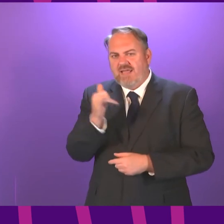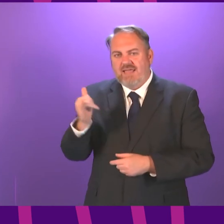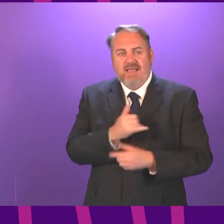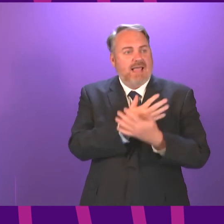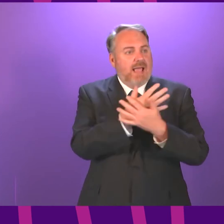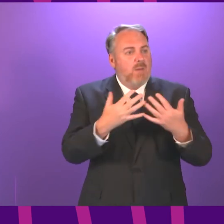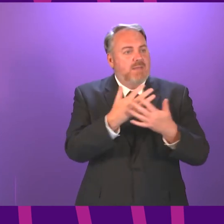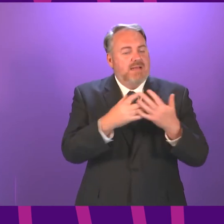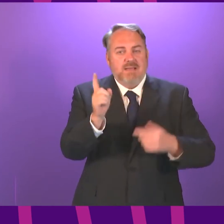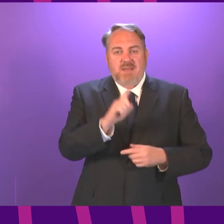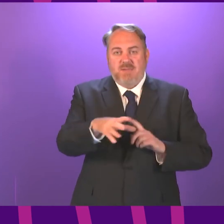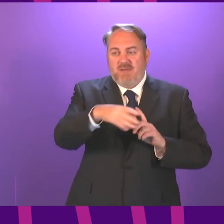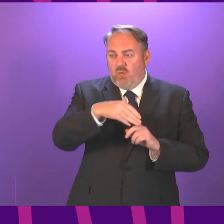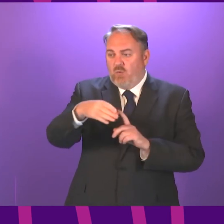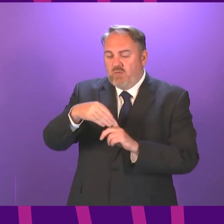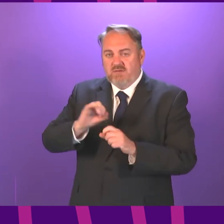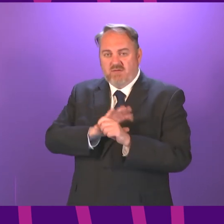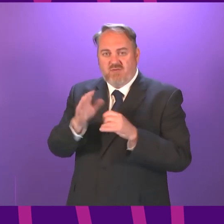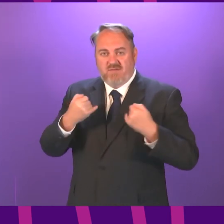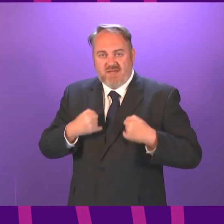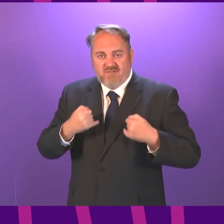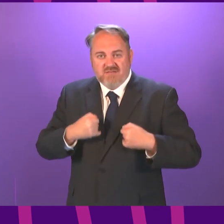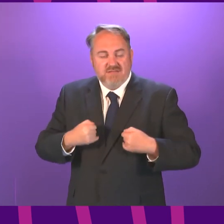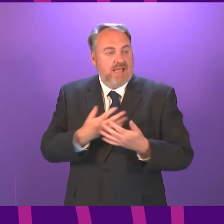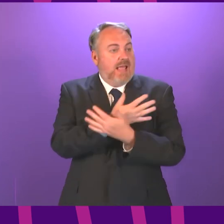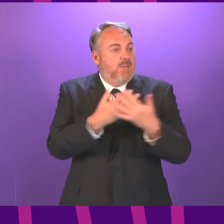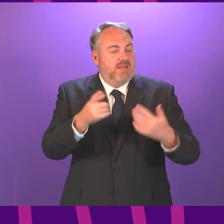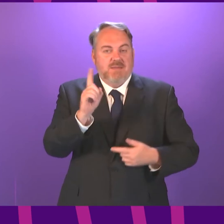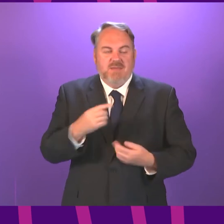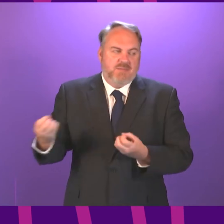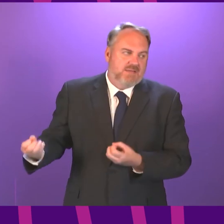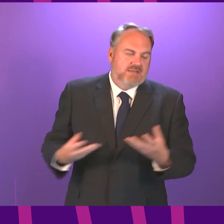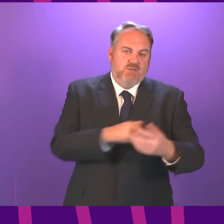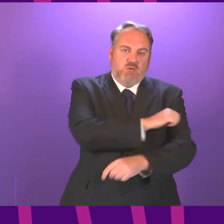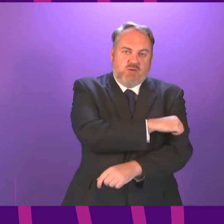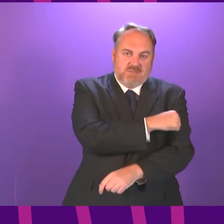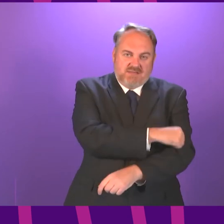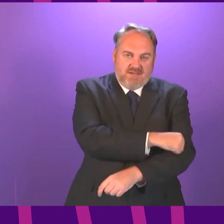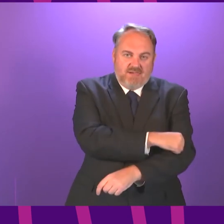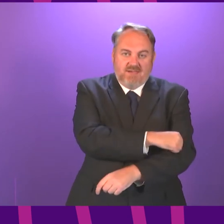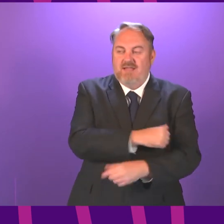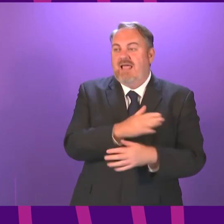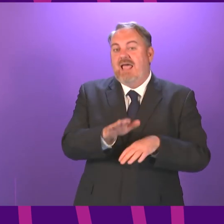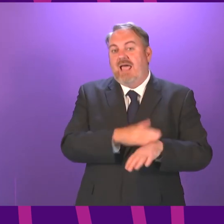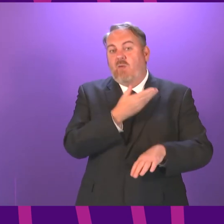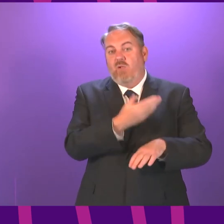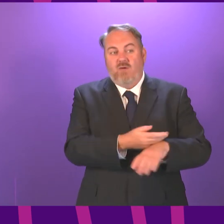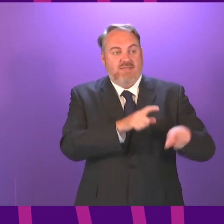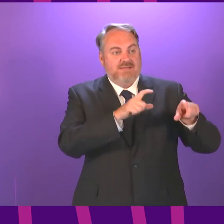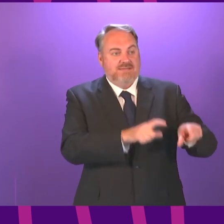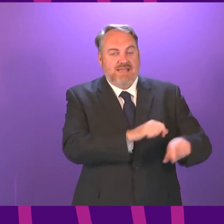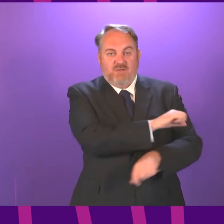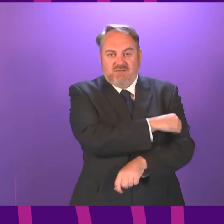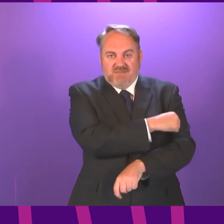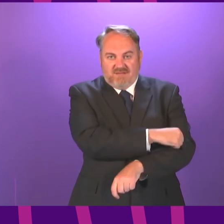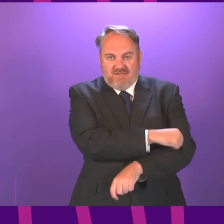obviously but the number of hospital admissions length of stay and deaths and when as I hope is the case we